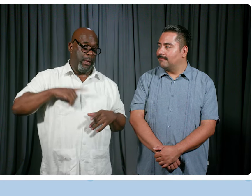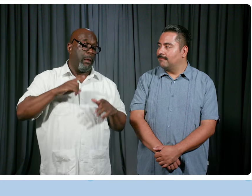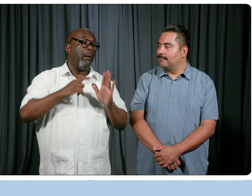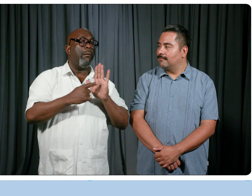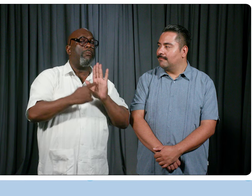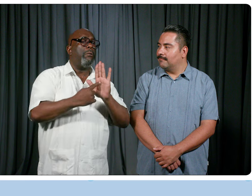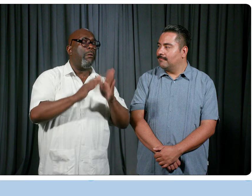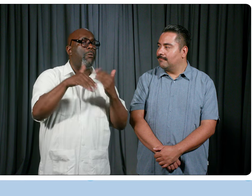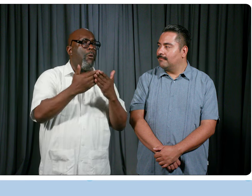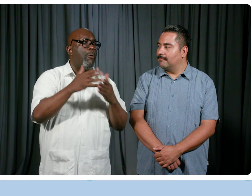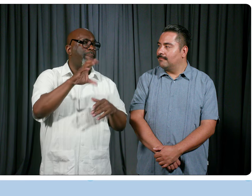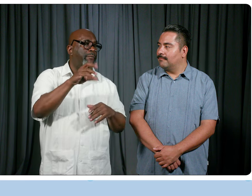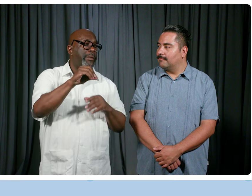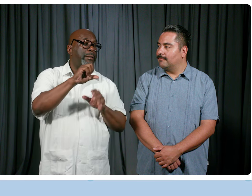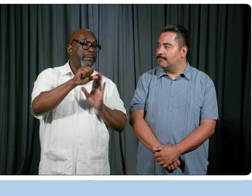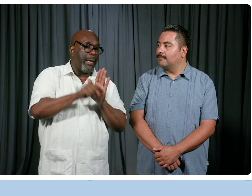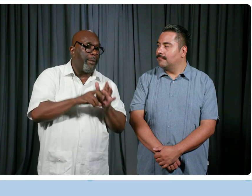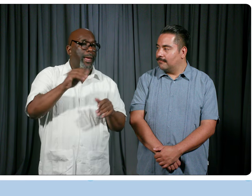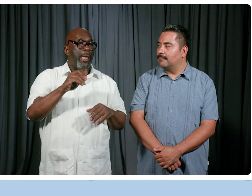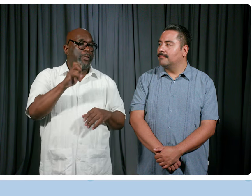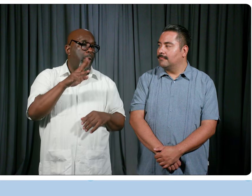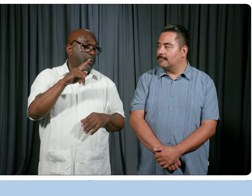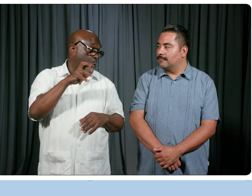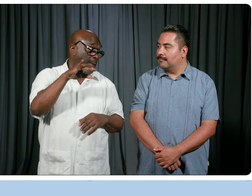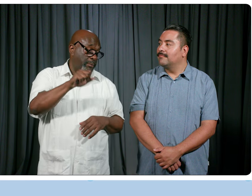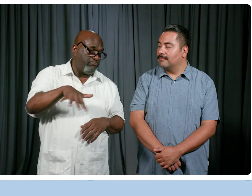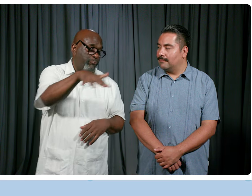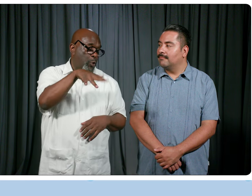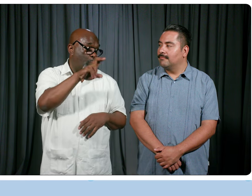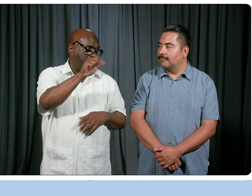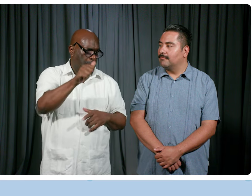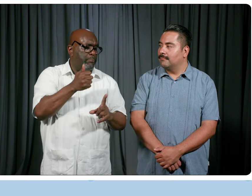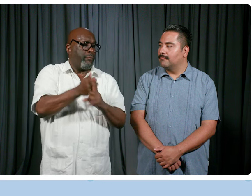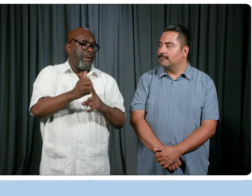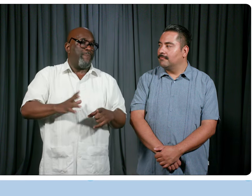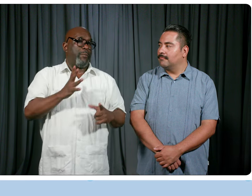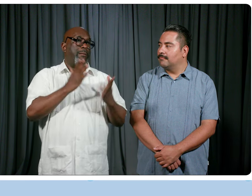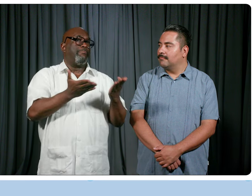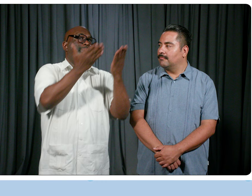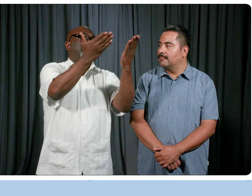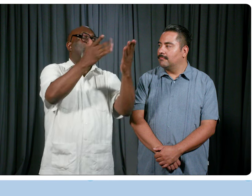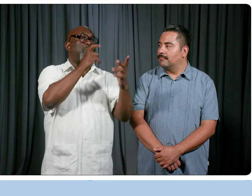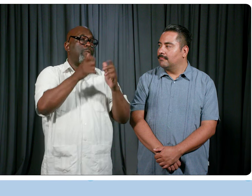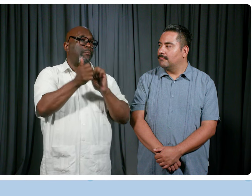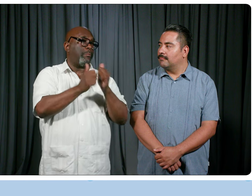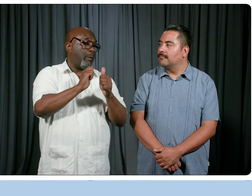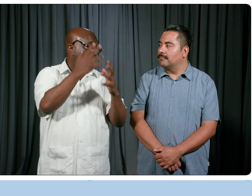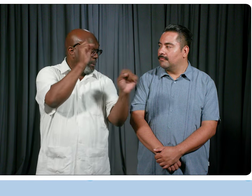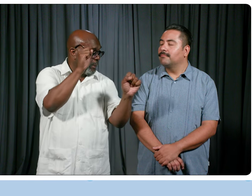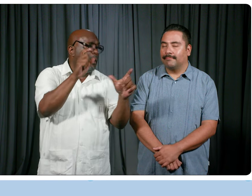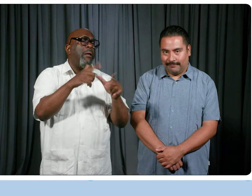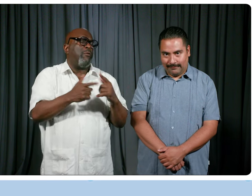represent all of your states and your territories of the United States, who will actually do the formal nominating of the president. But then you also have